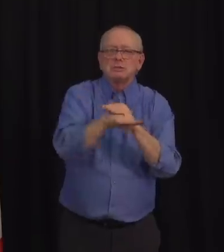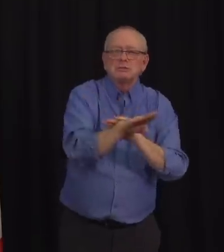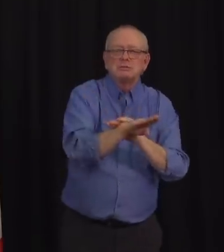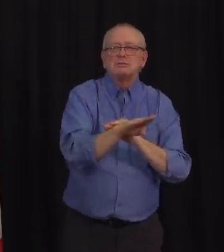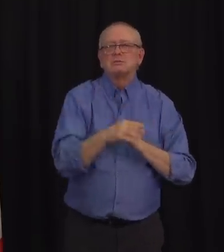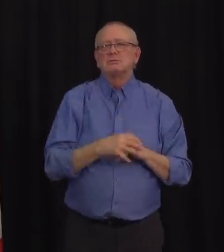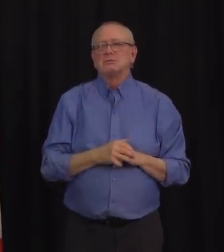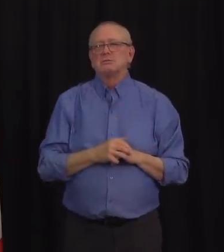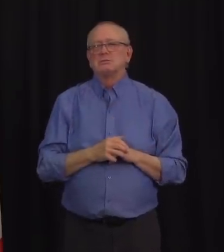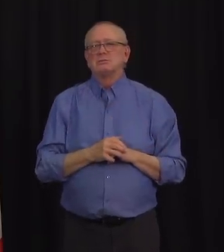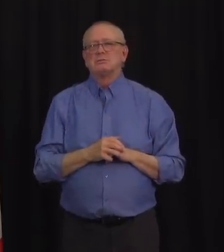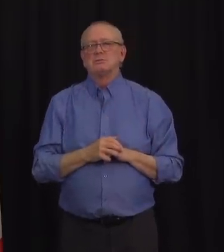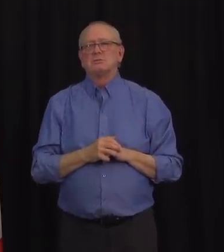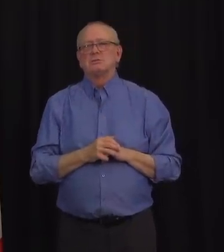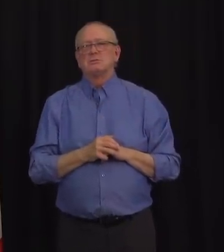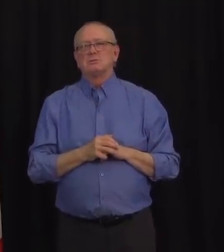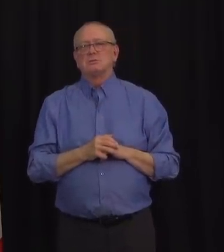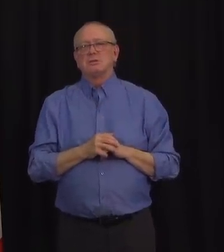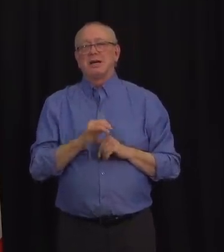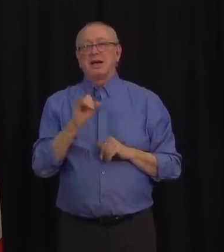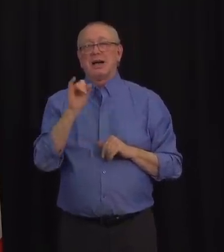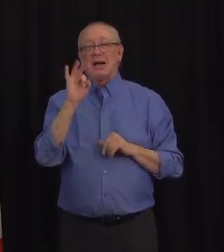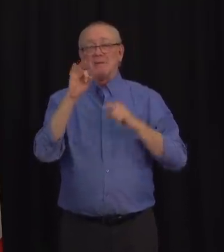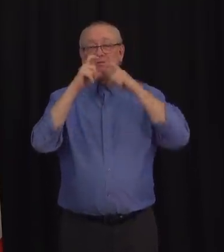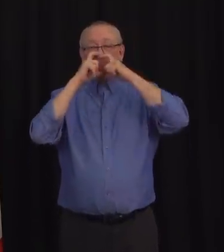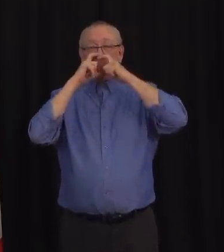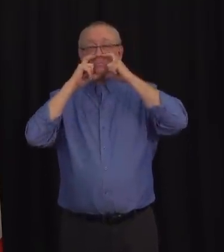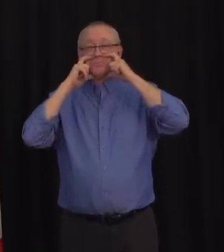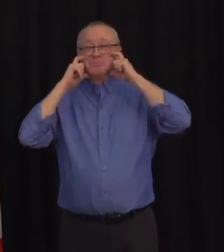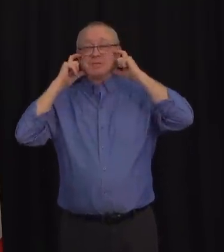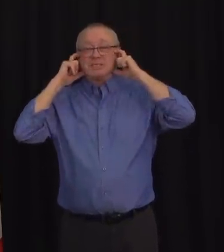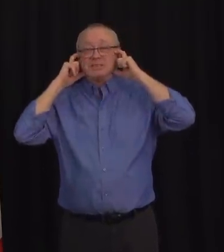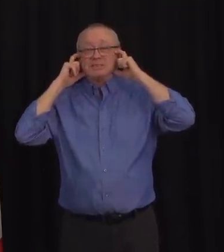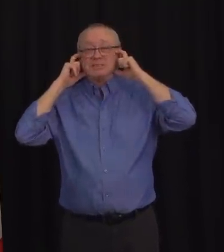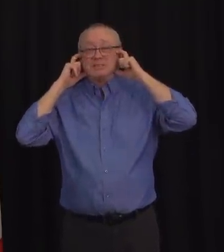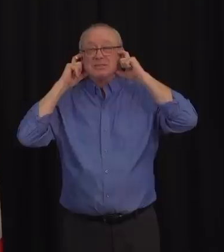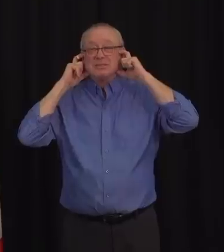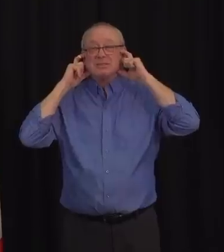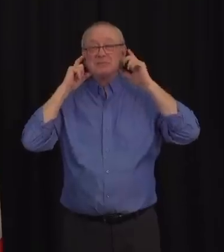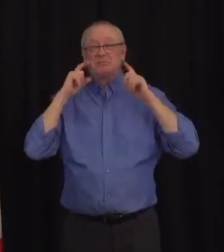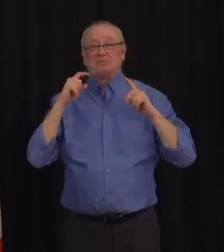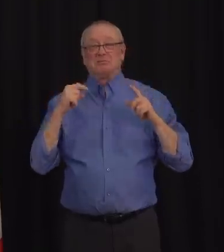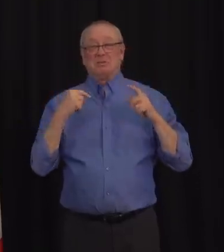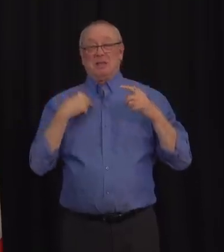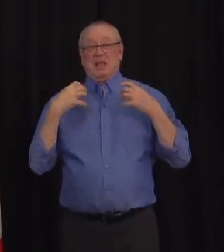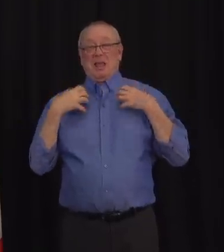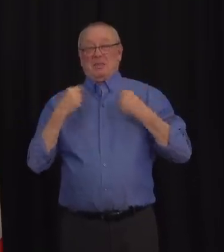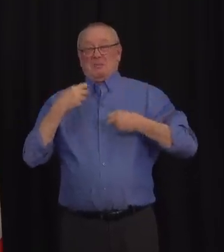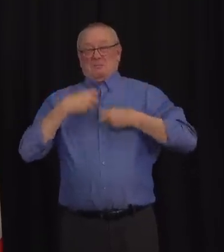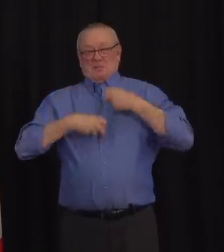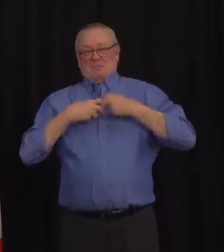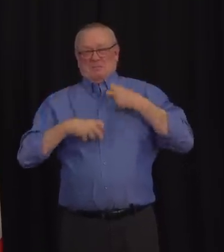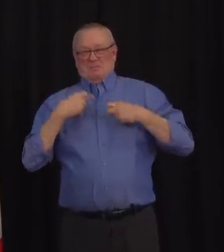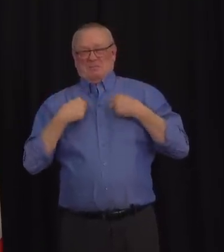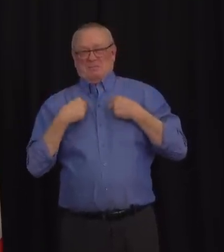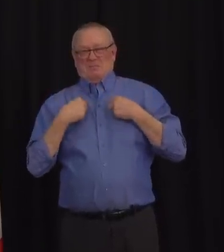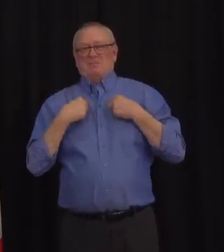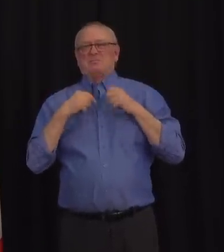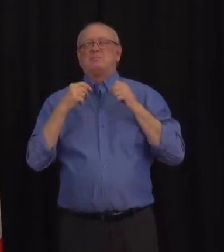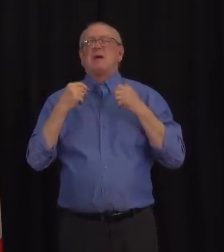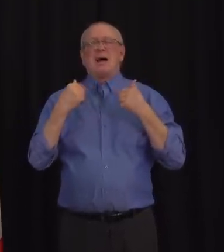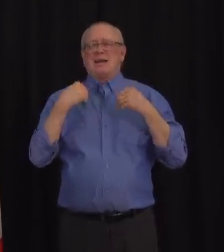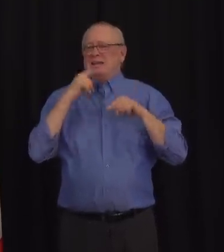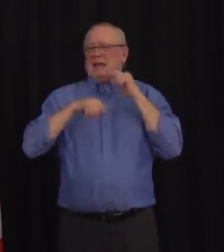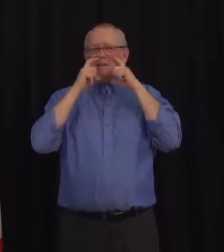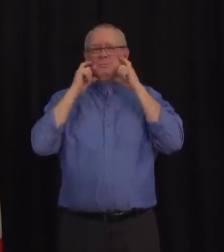specific circumstances where masking can pose a safety risk to an employee. Let me also stress something